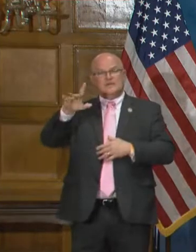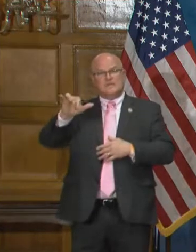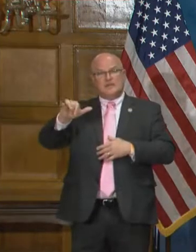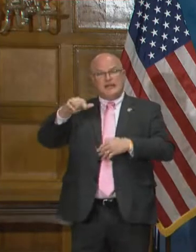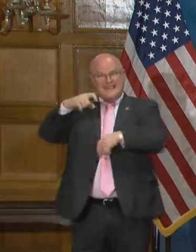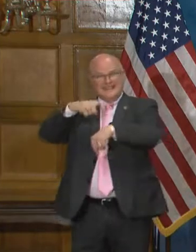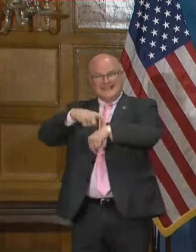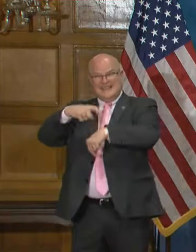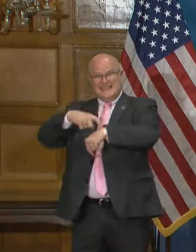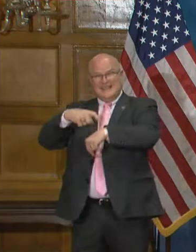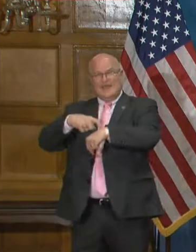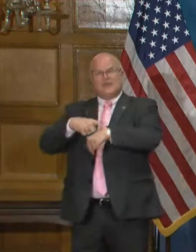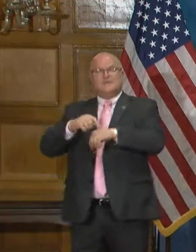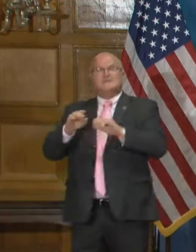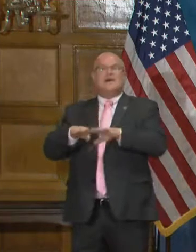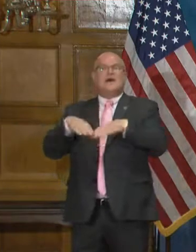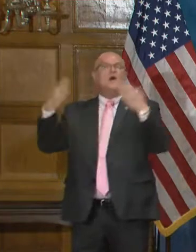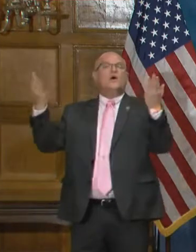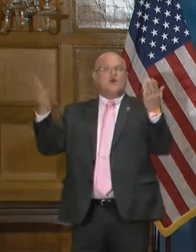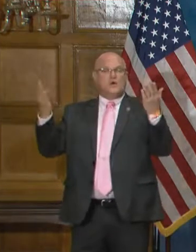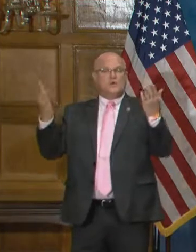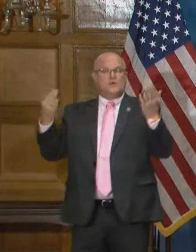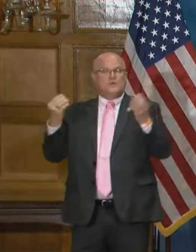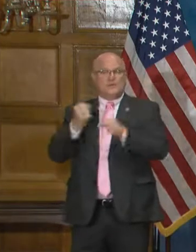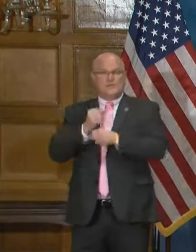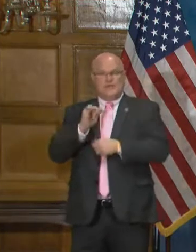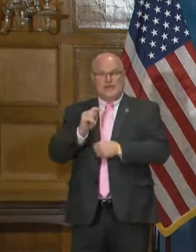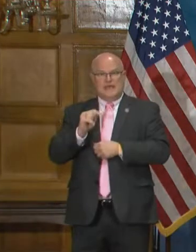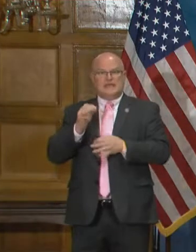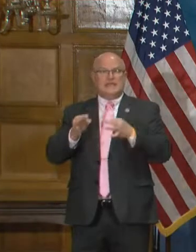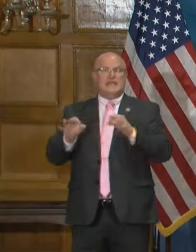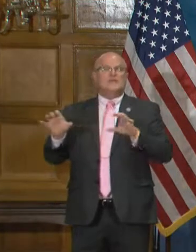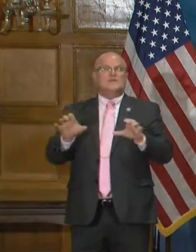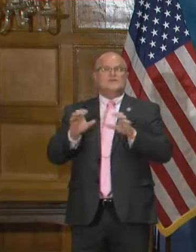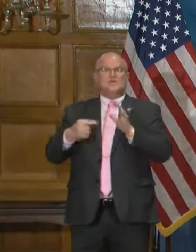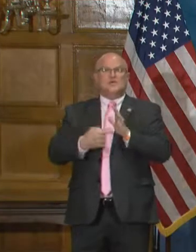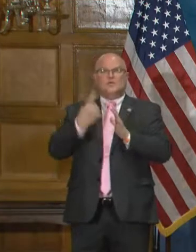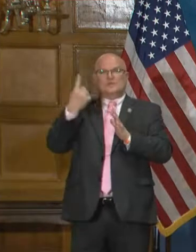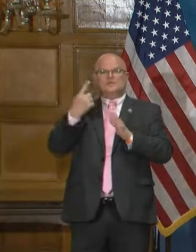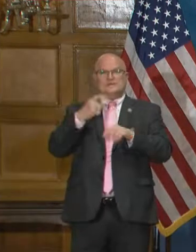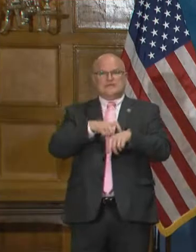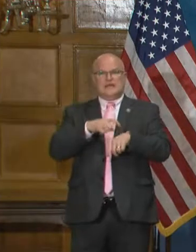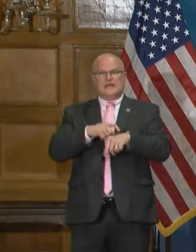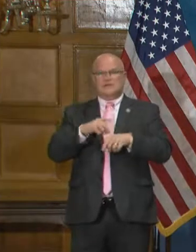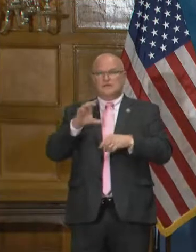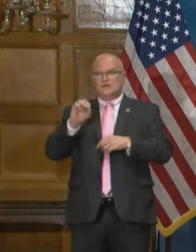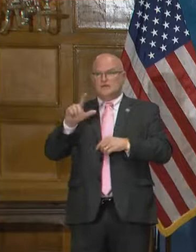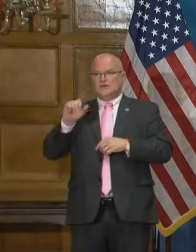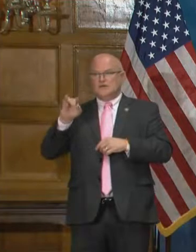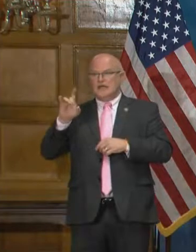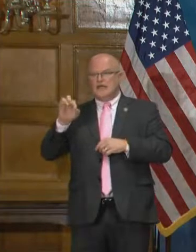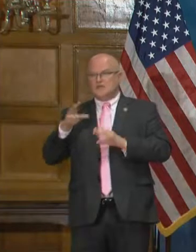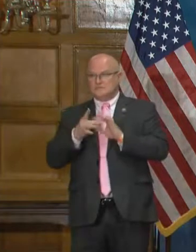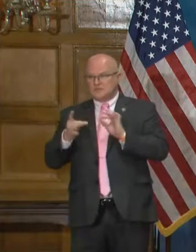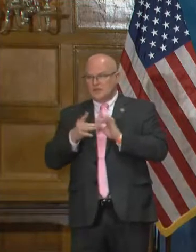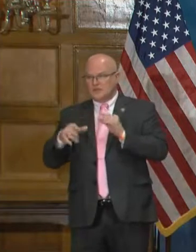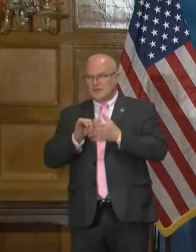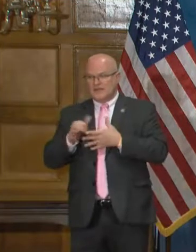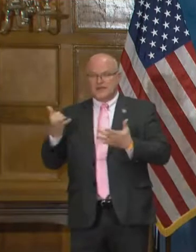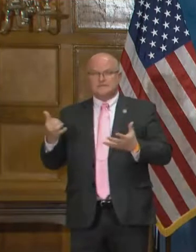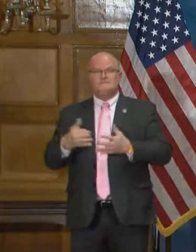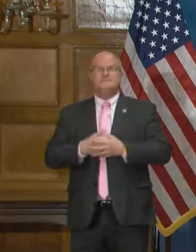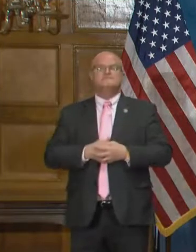at that point as to how open we make it and whether we do it one step at a time. Colater, do you have any comment on that?